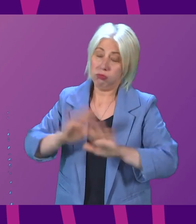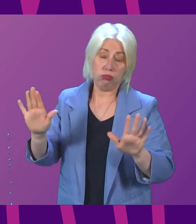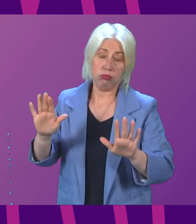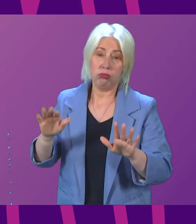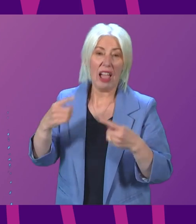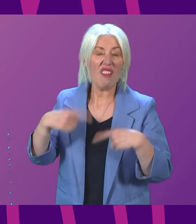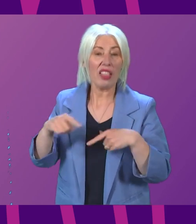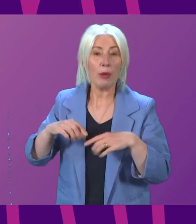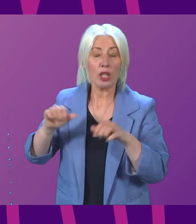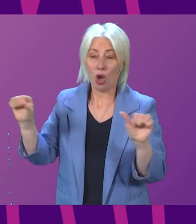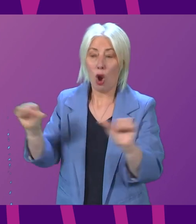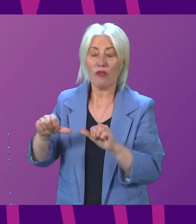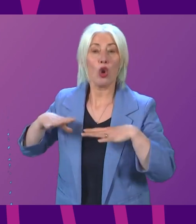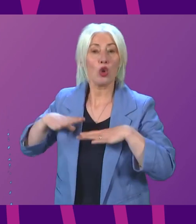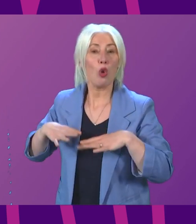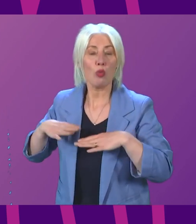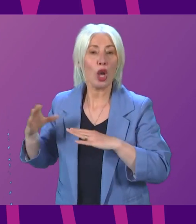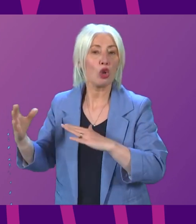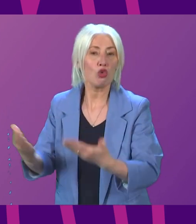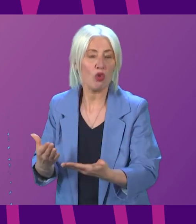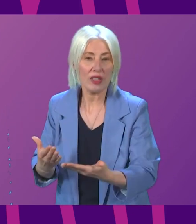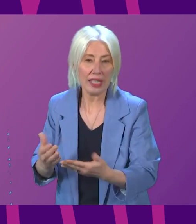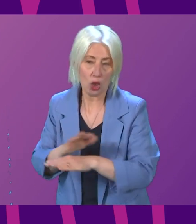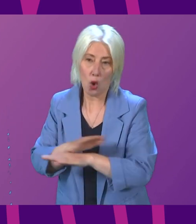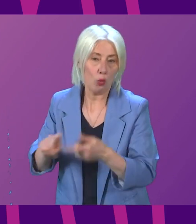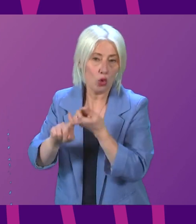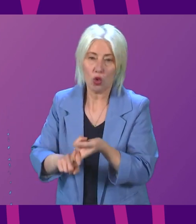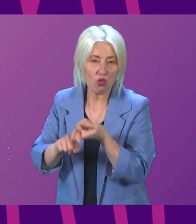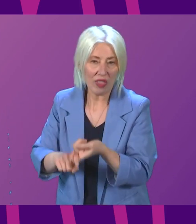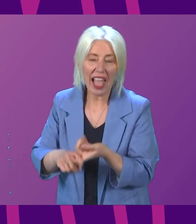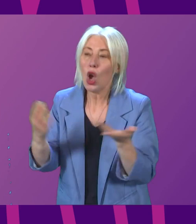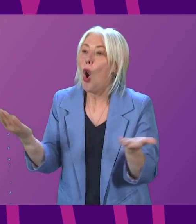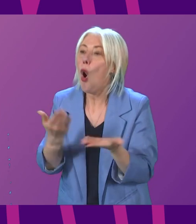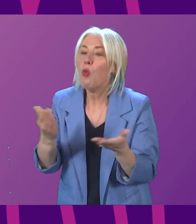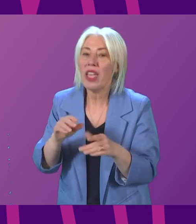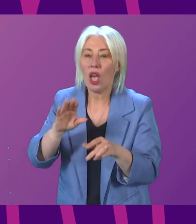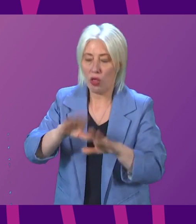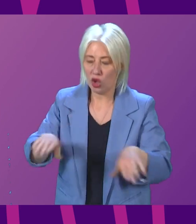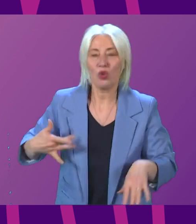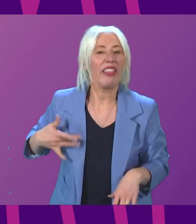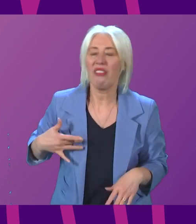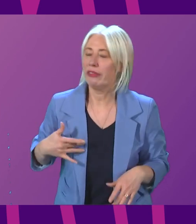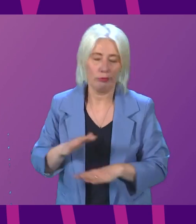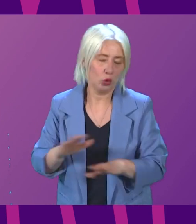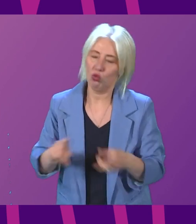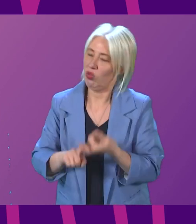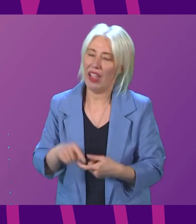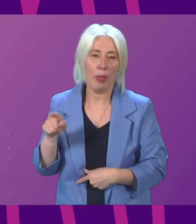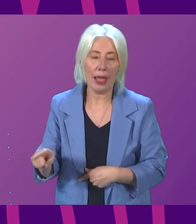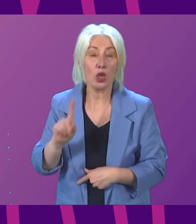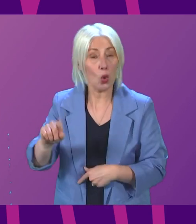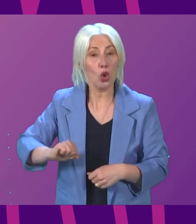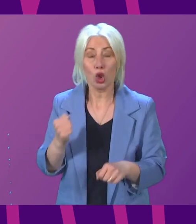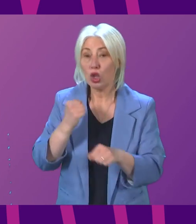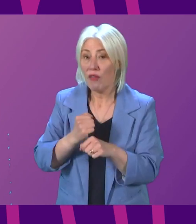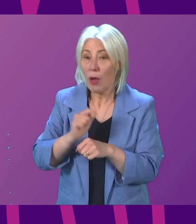of short-term break services should not be wholly reliant on where autistic children live. What action is the